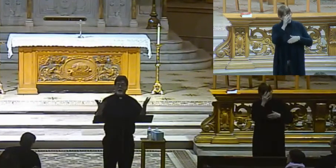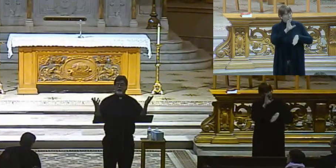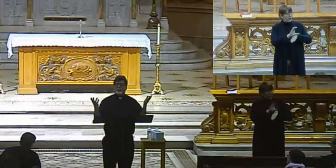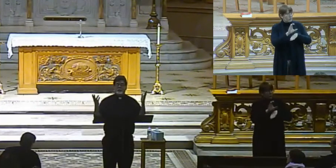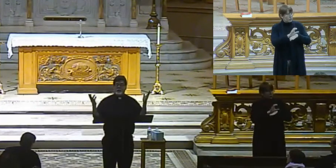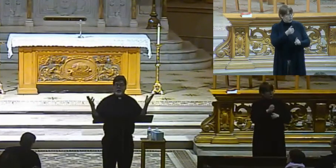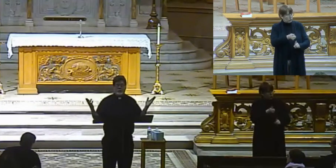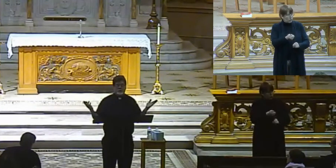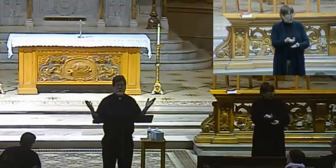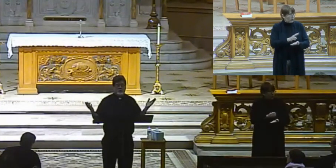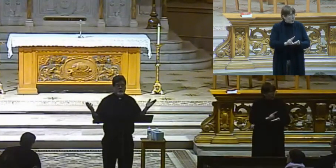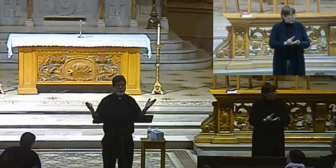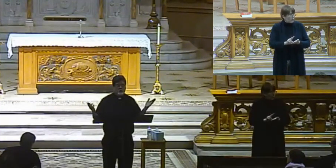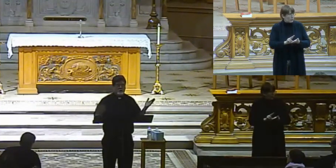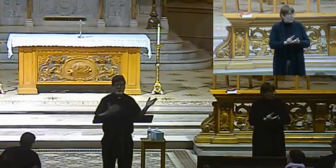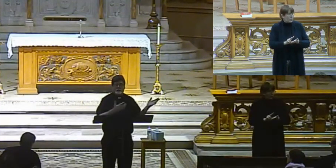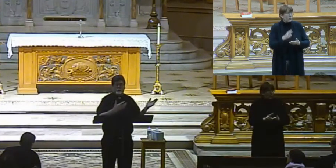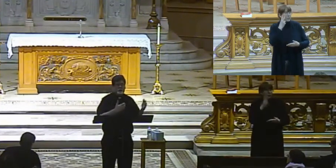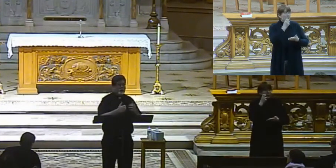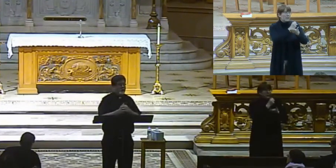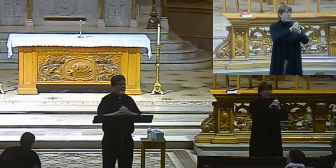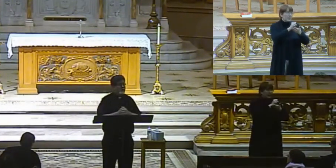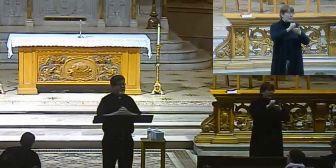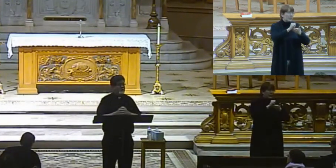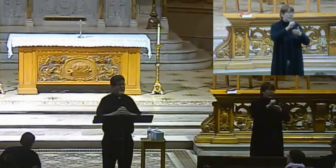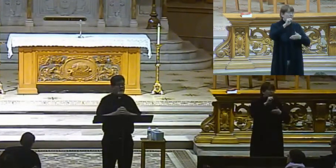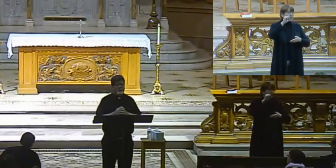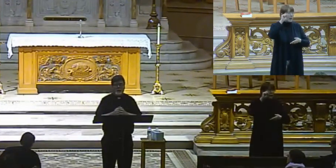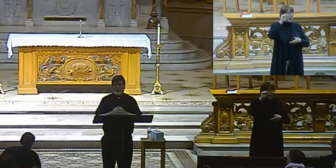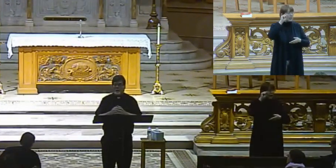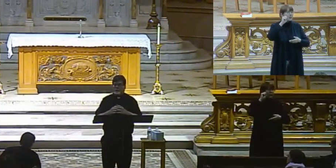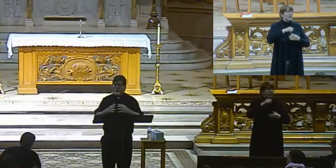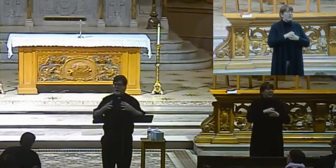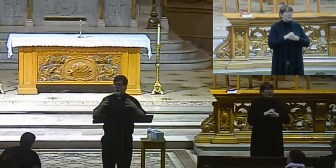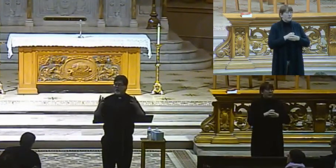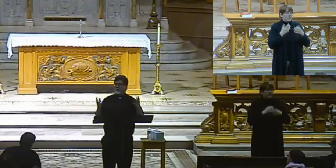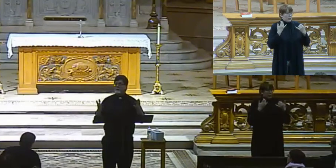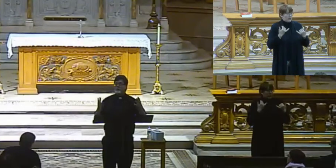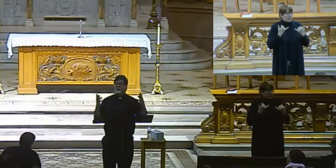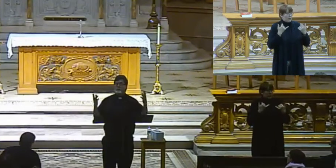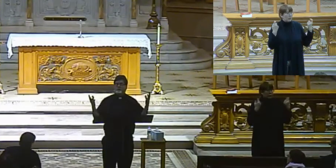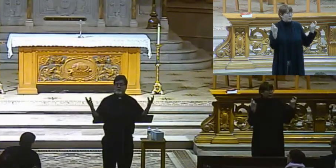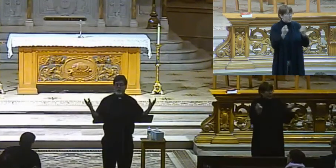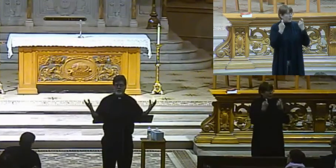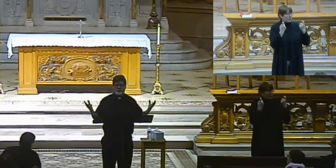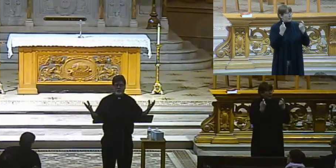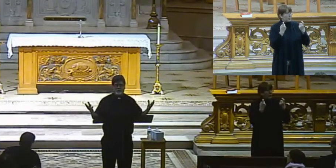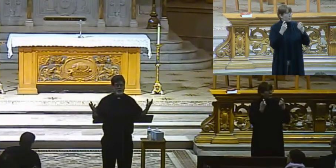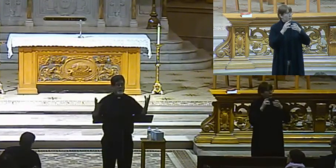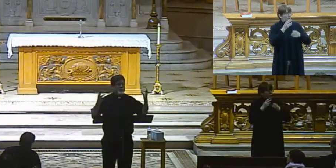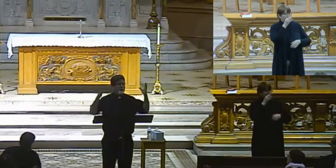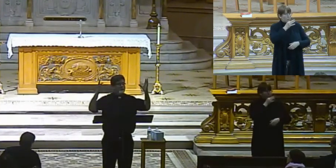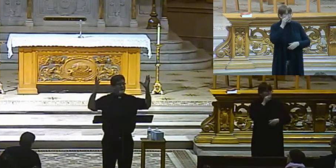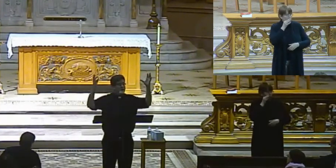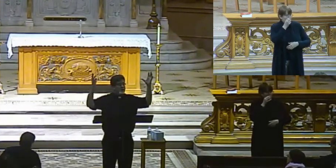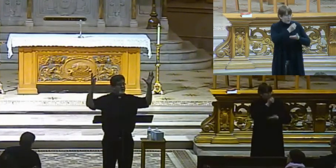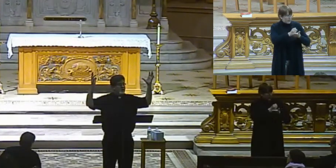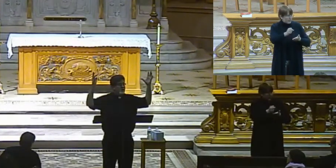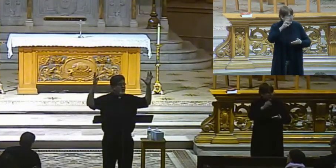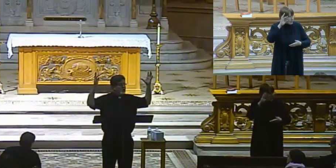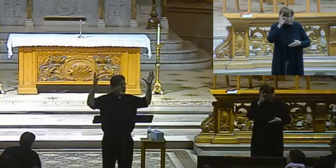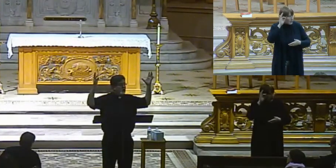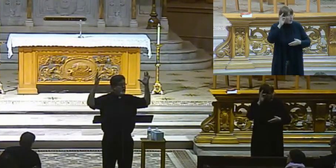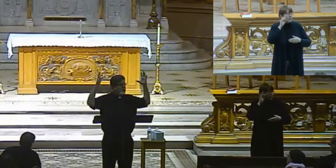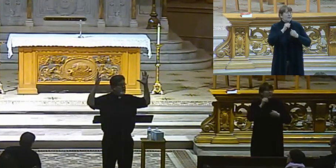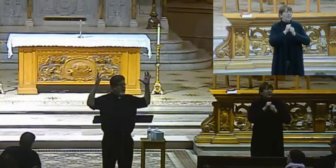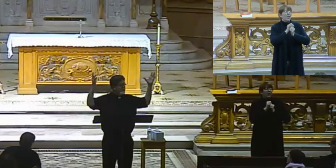We then look at the saints, you we just over the beginning of this month were celebrating the communion of saints and we think about all the saints